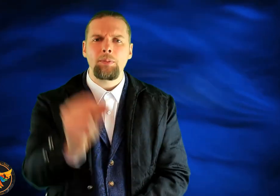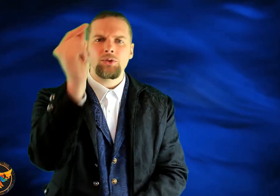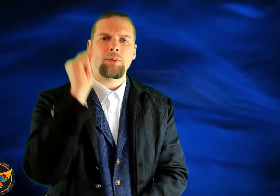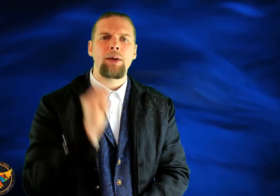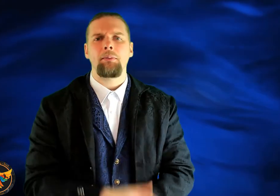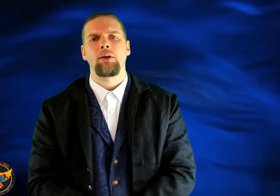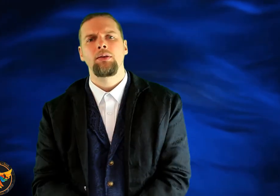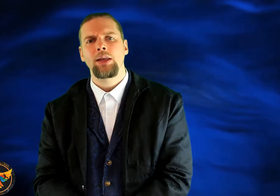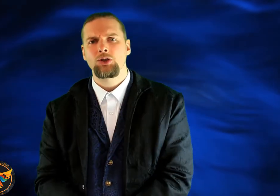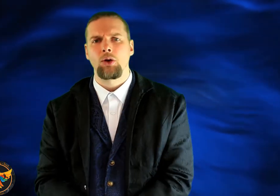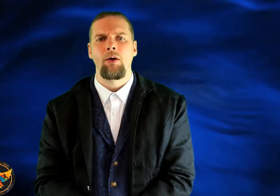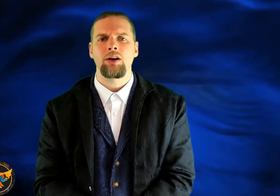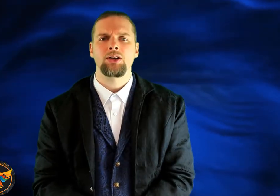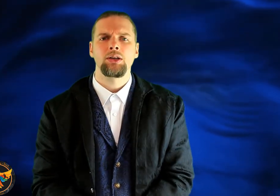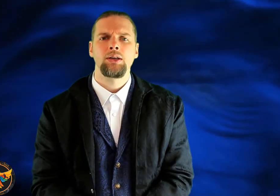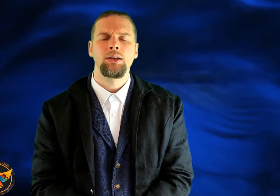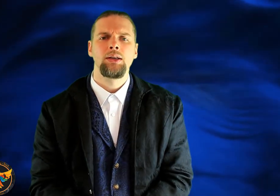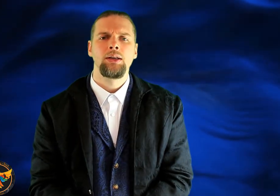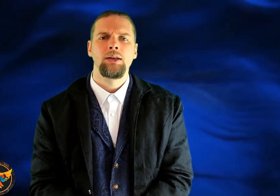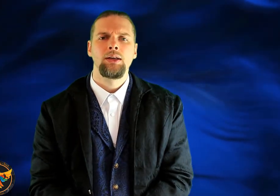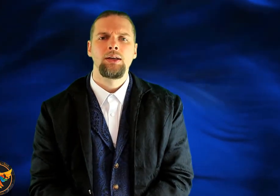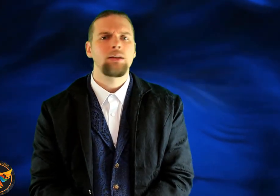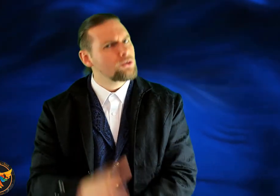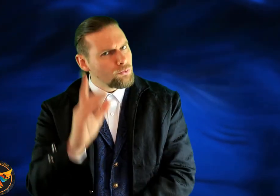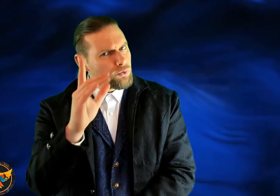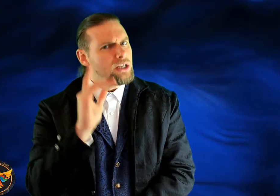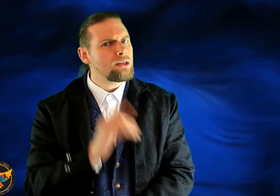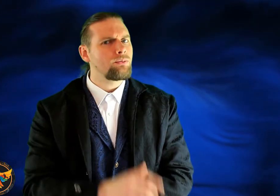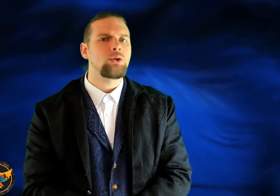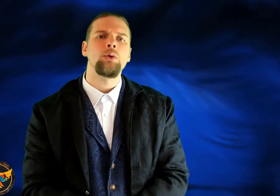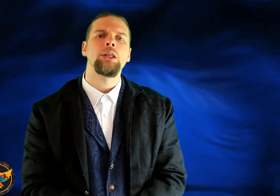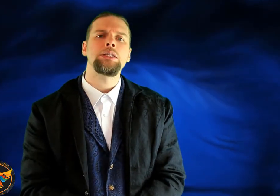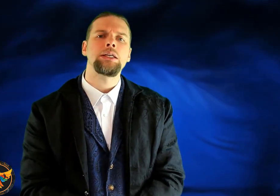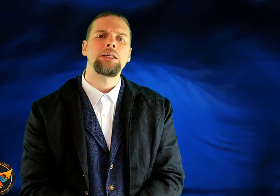and people say, bam, that's John Morris. There's a reason for doing these things.